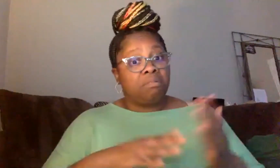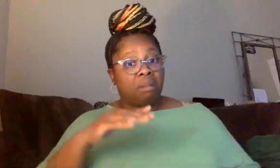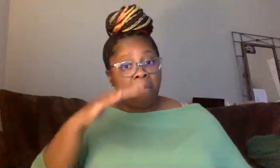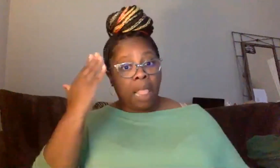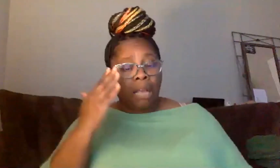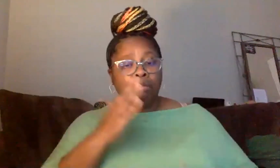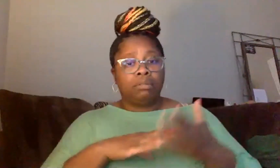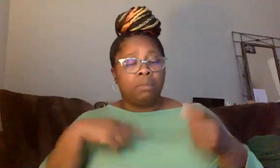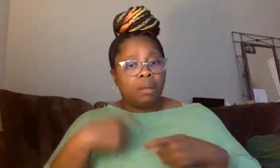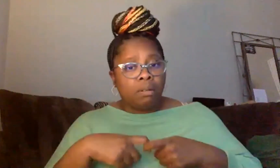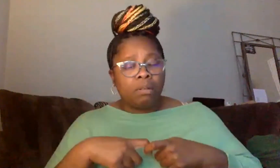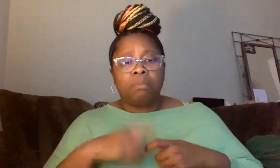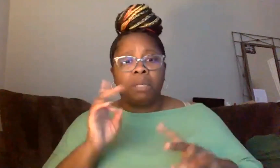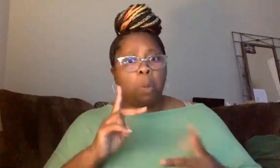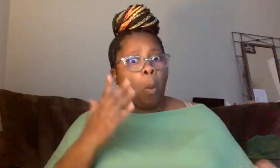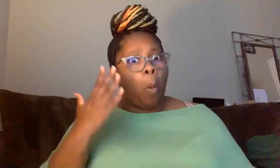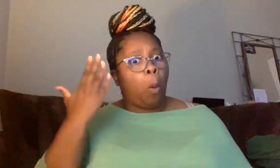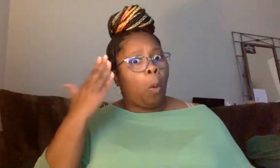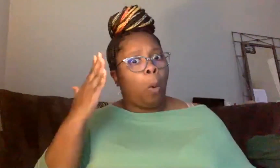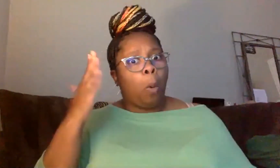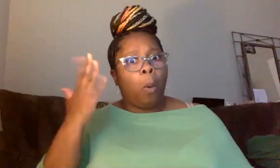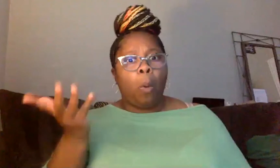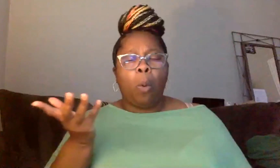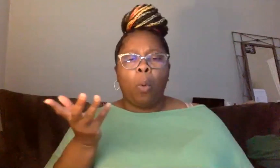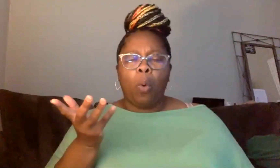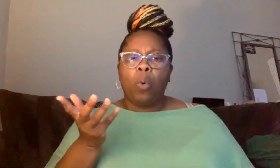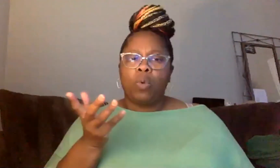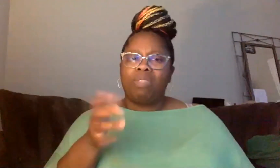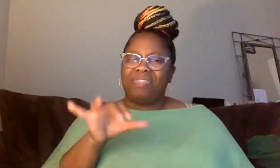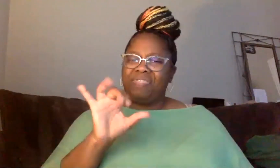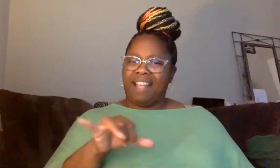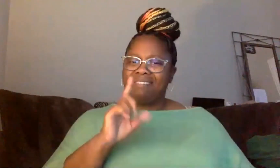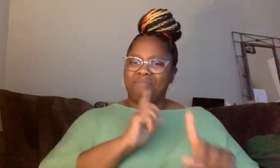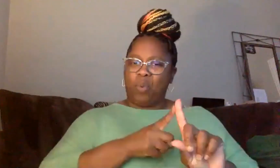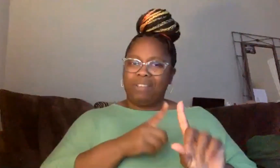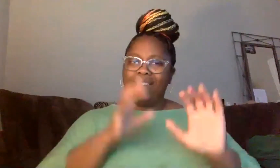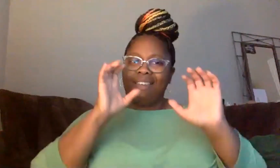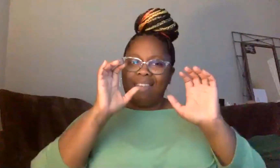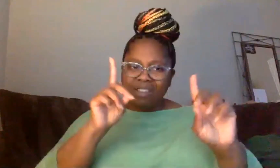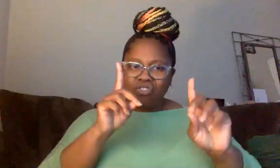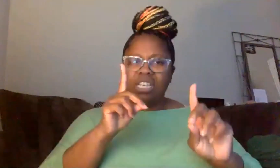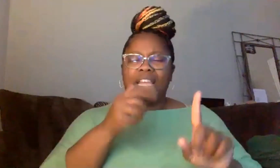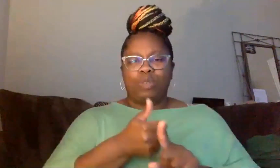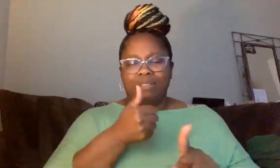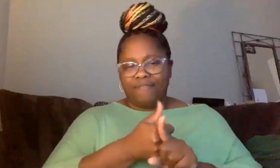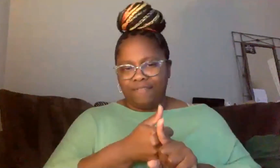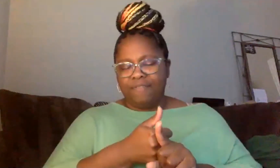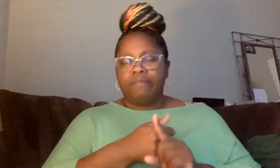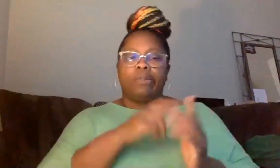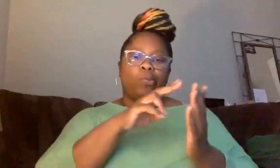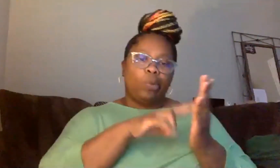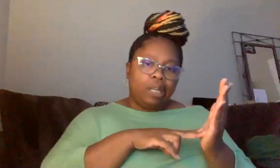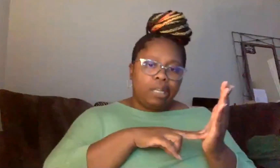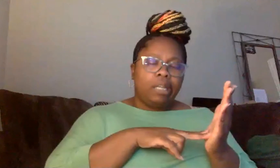people do not see this. Uh, and so that's what I meant by educating, educating ourselves, whether it's reading or